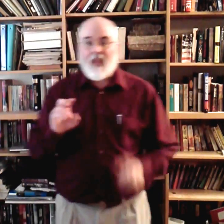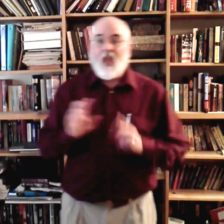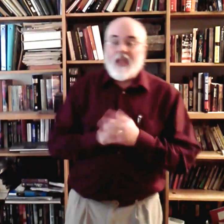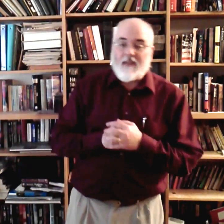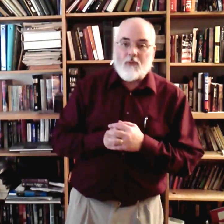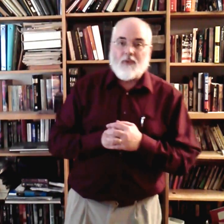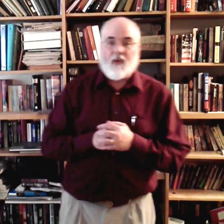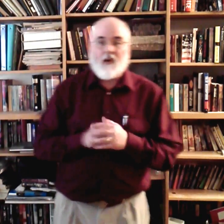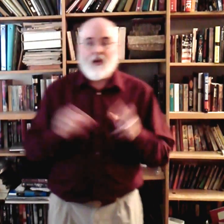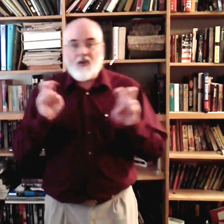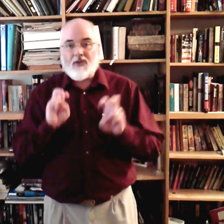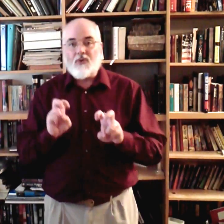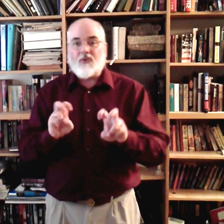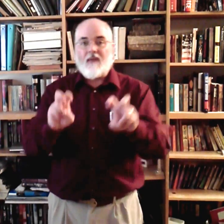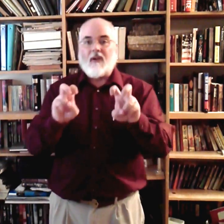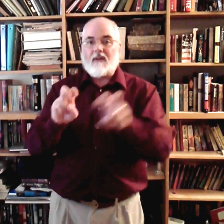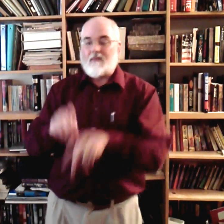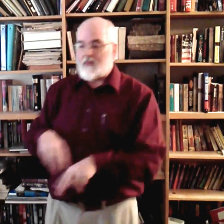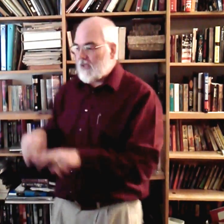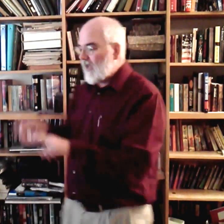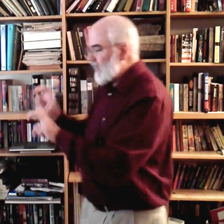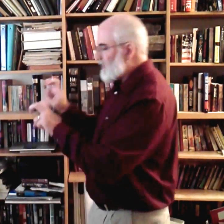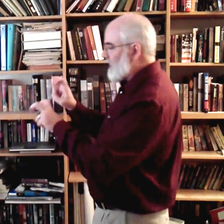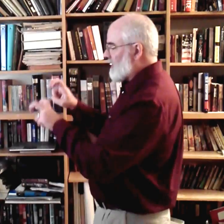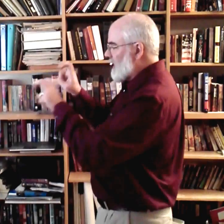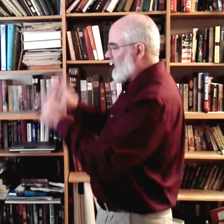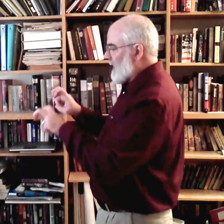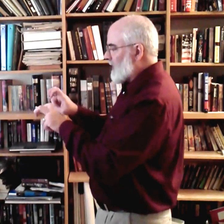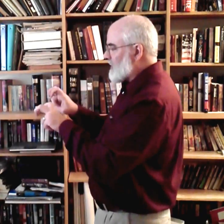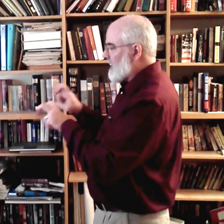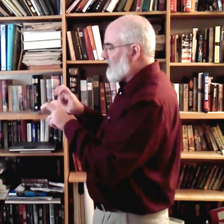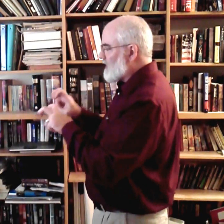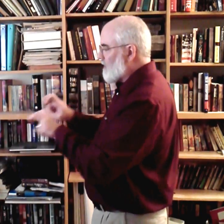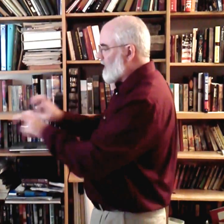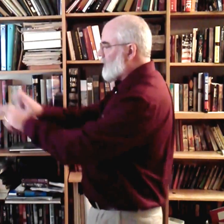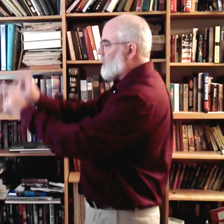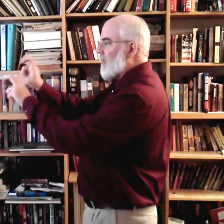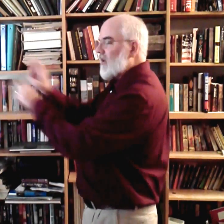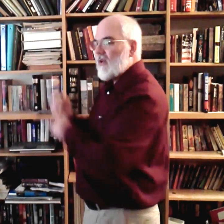If you'd prefer, you can just do traveling. Okay? That's kind of like you're sitting on something and just traveling along.